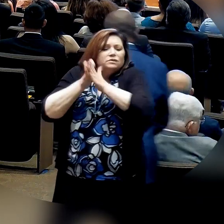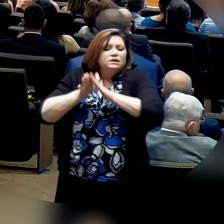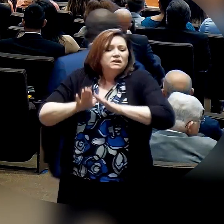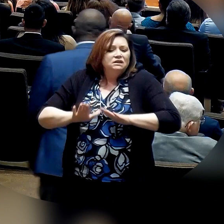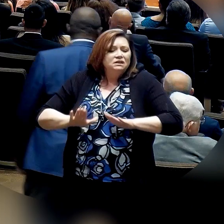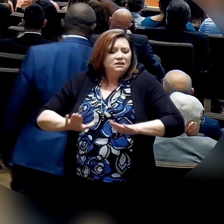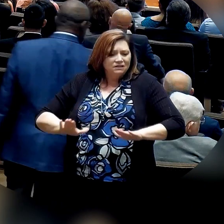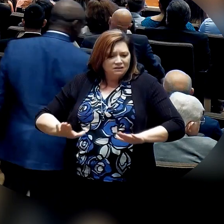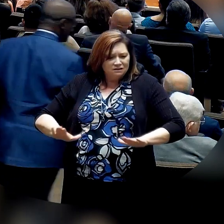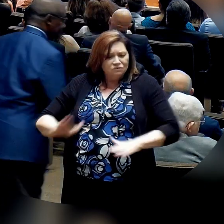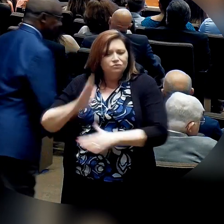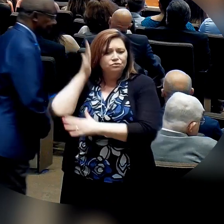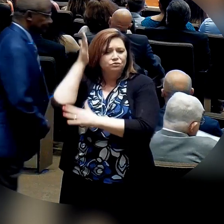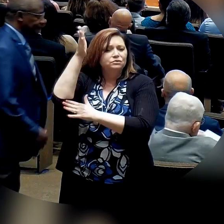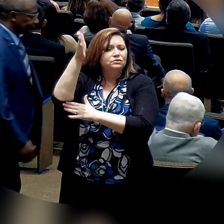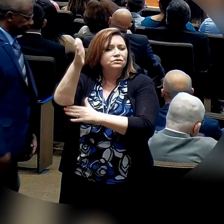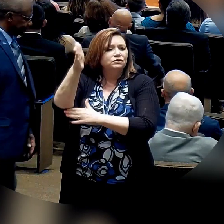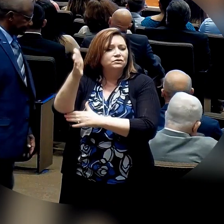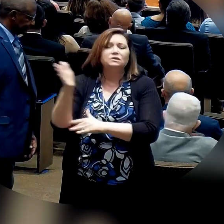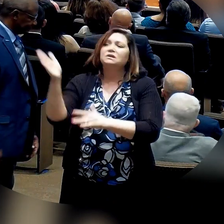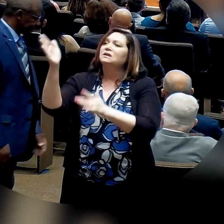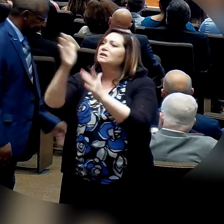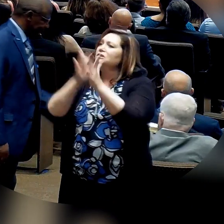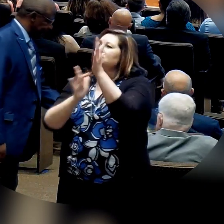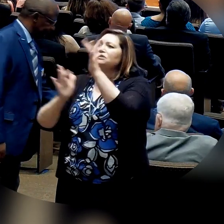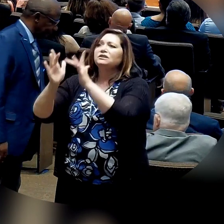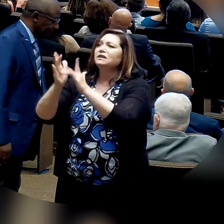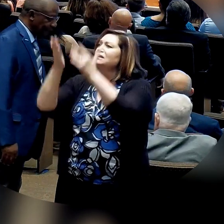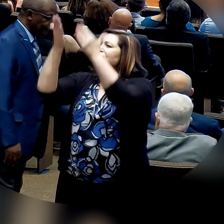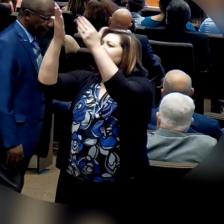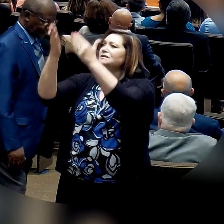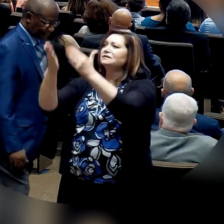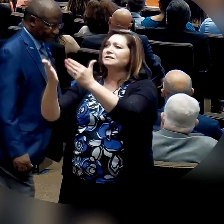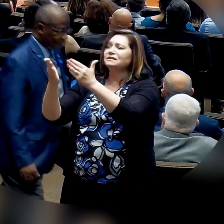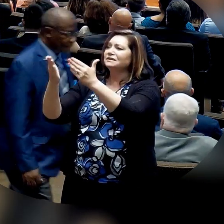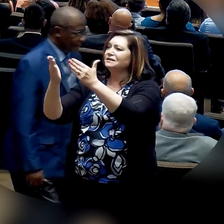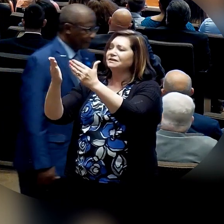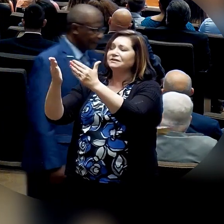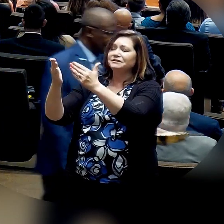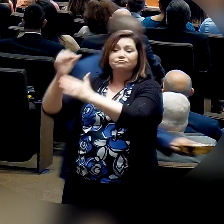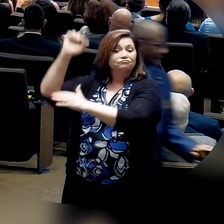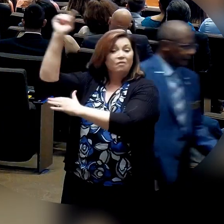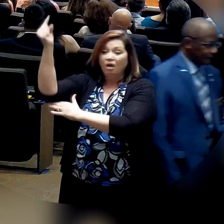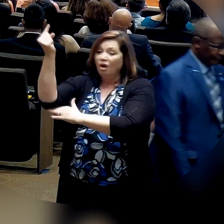He is all we need.